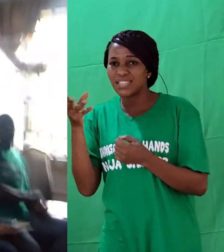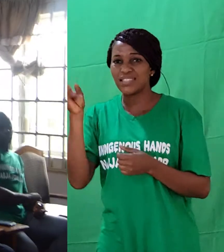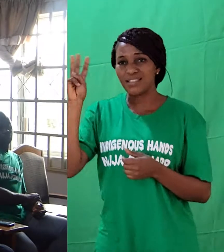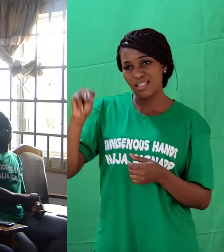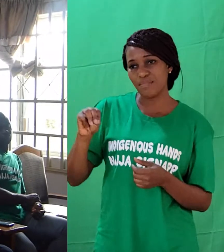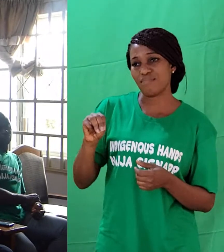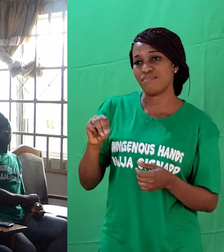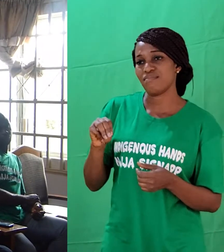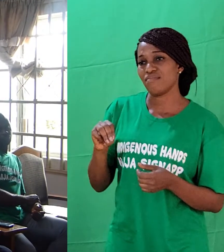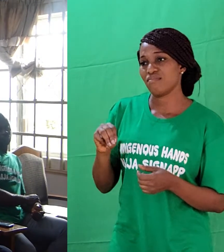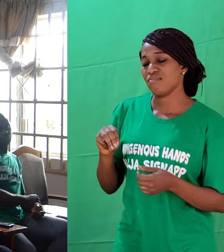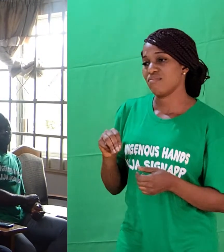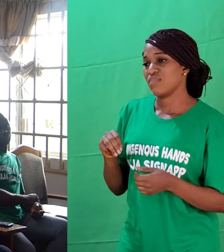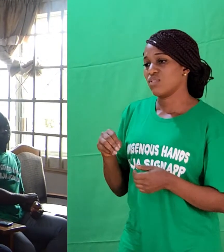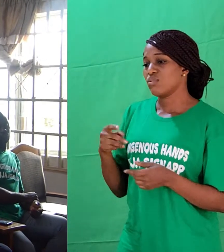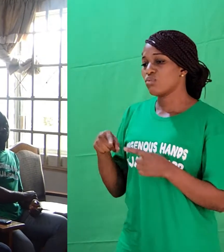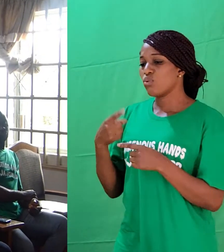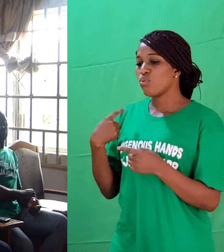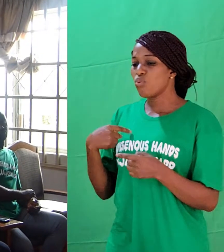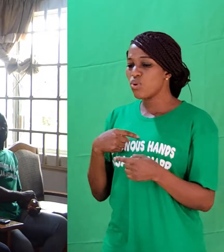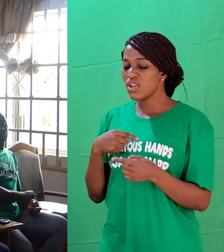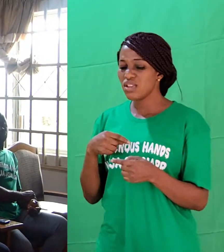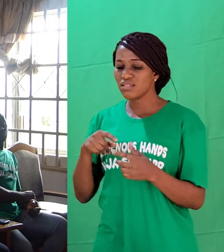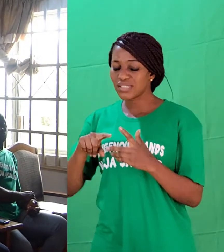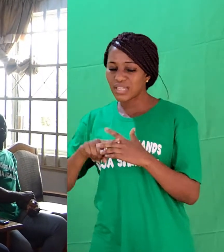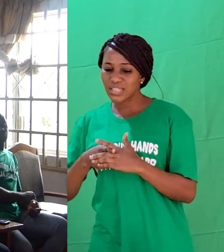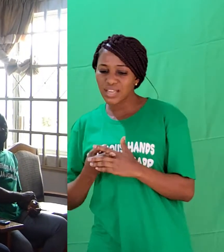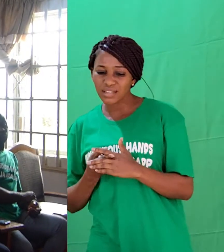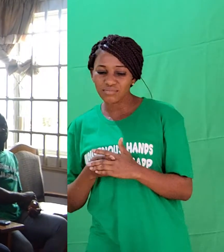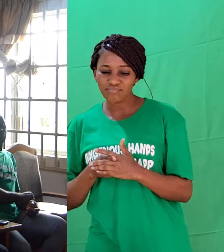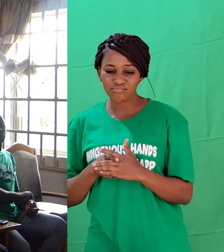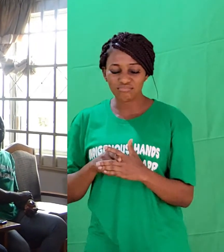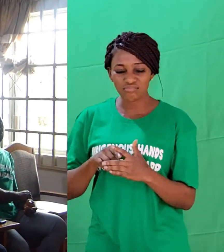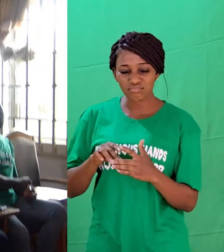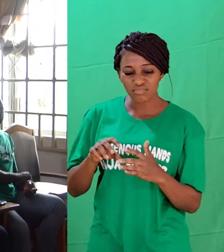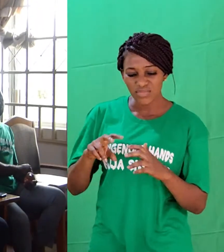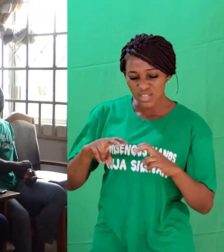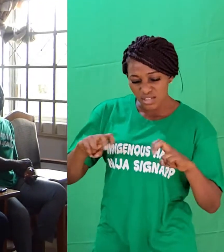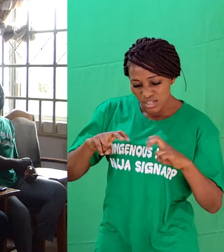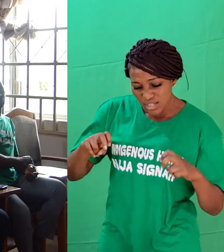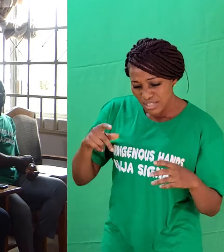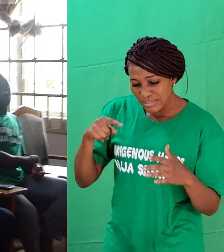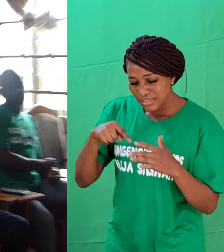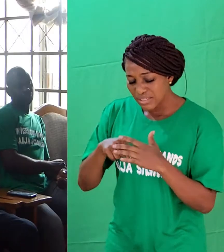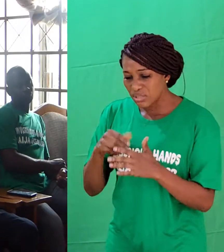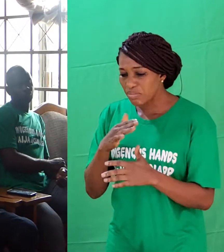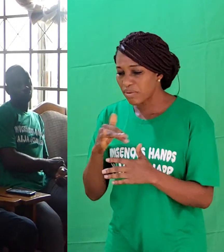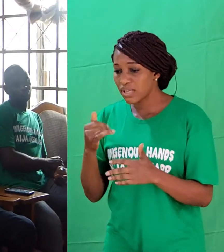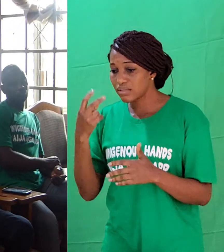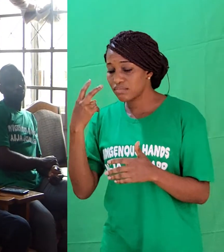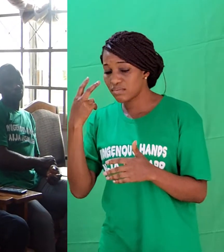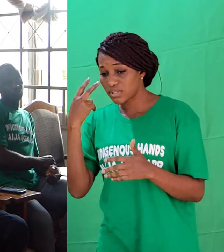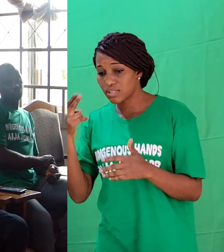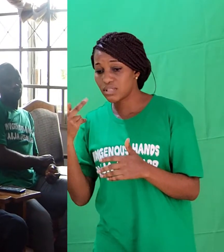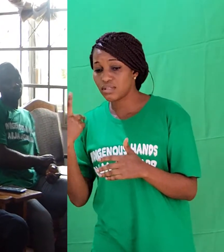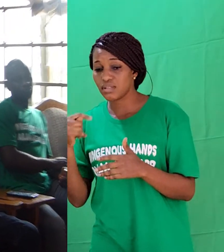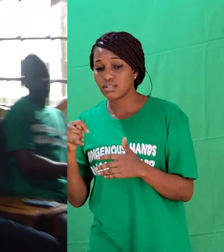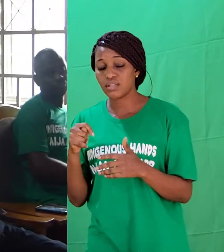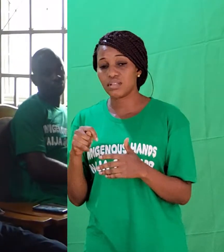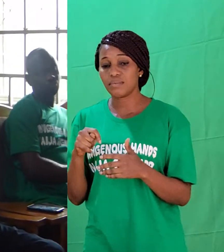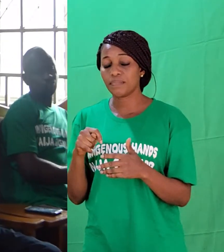digging deep to find out the experience of children born Deaf in hearing families in this country.